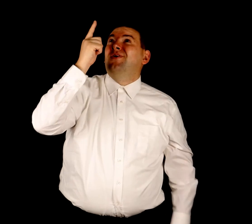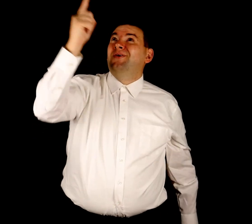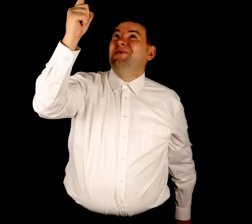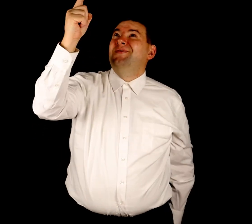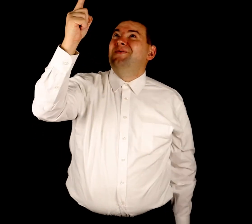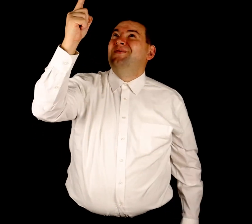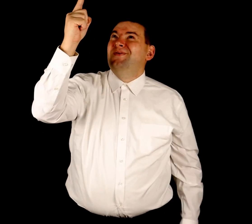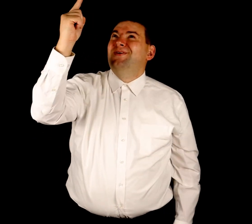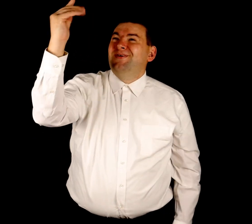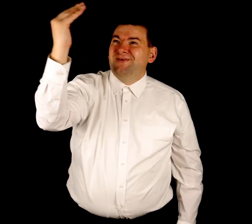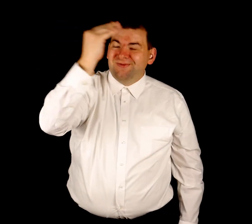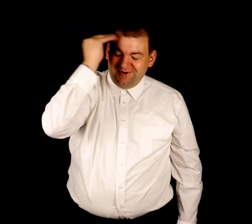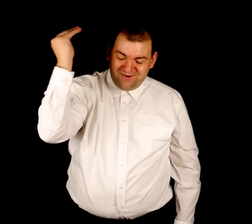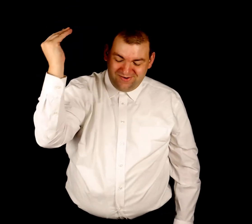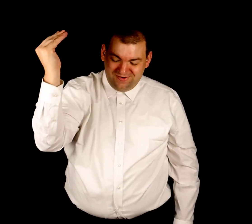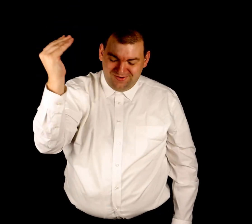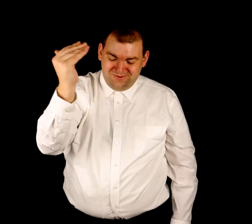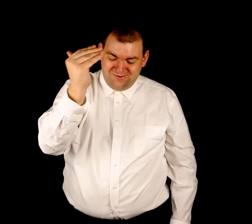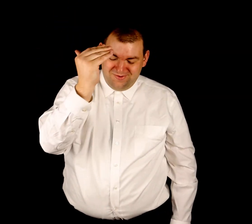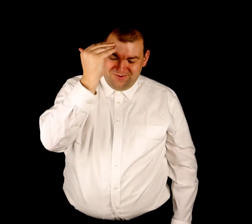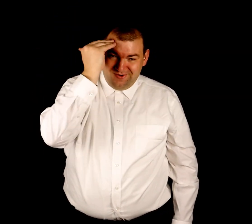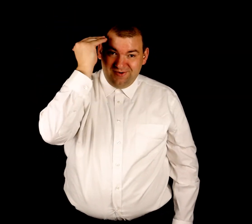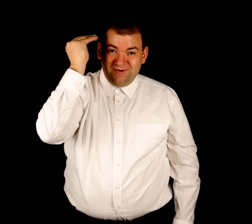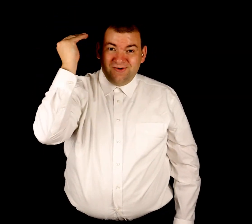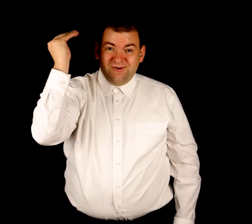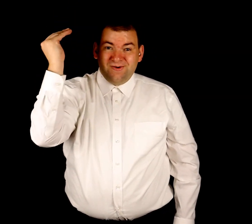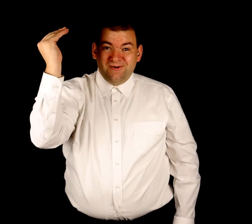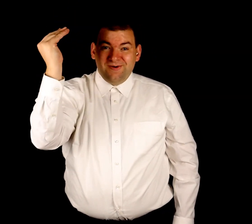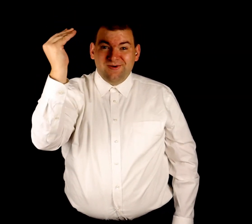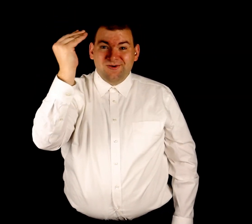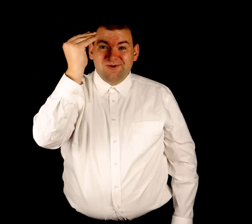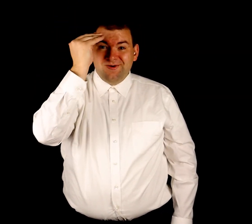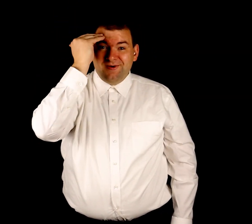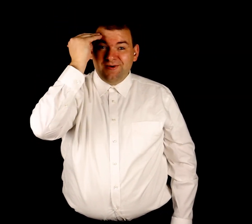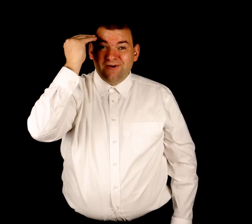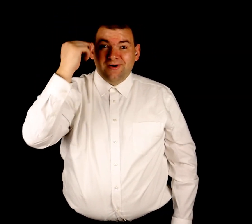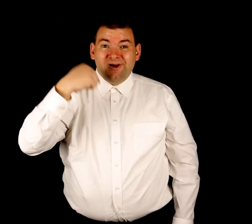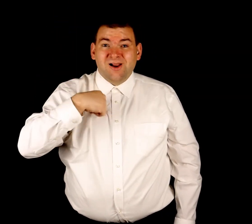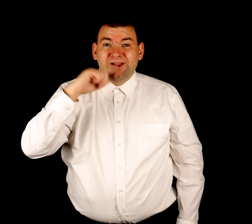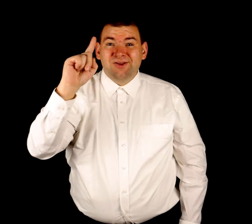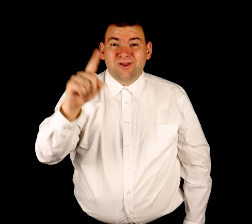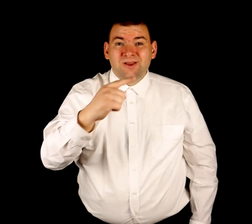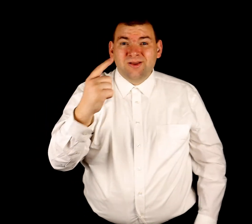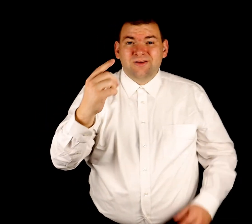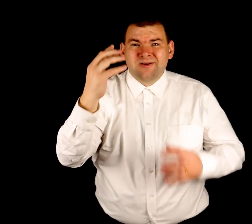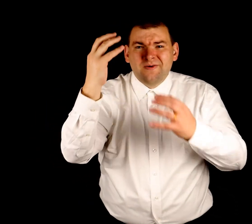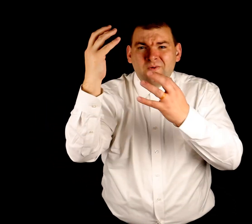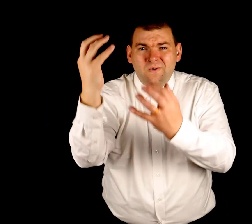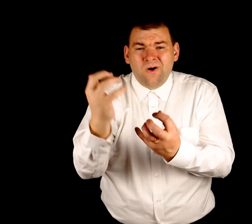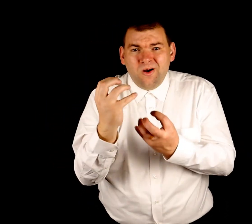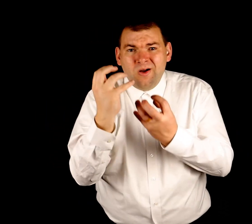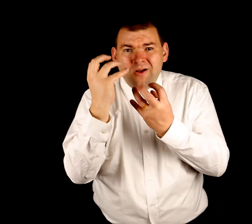you to know I just wanted